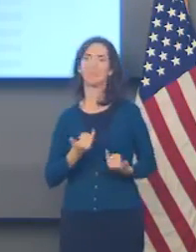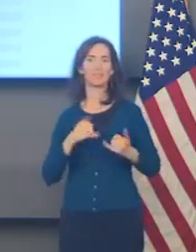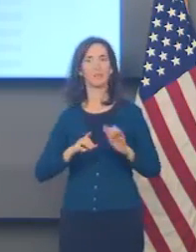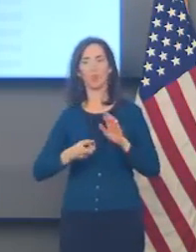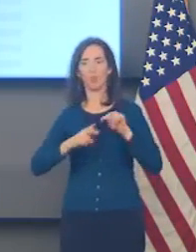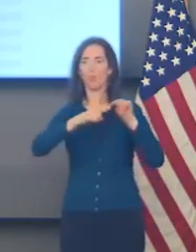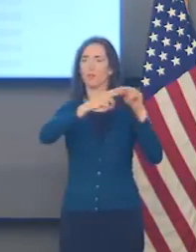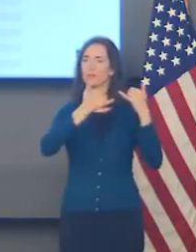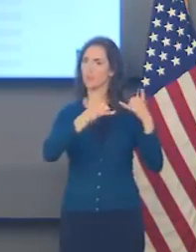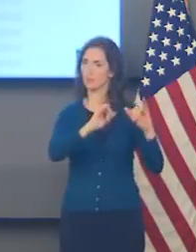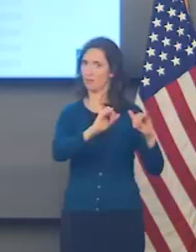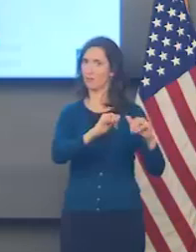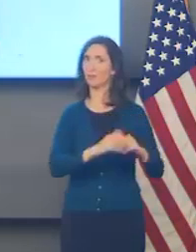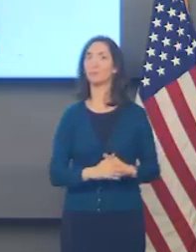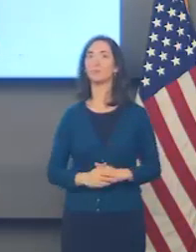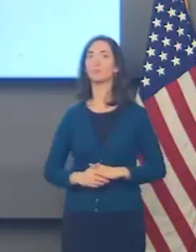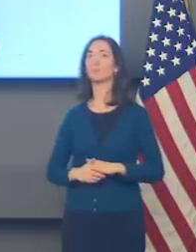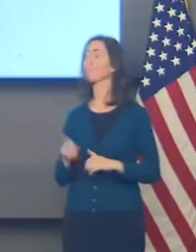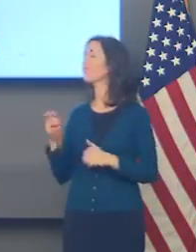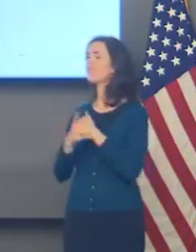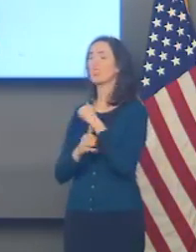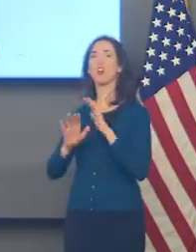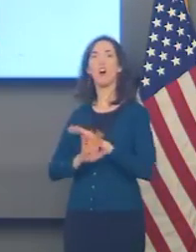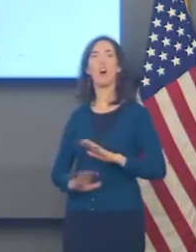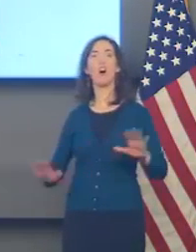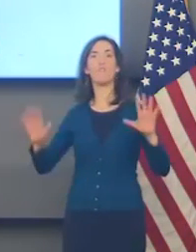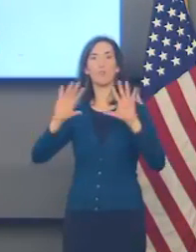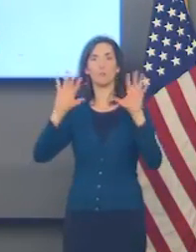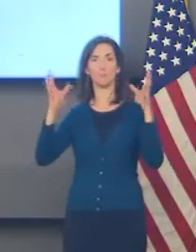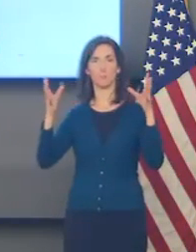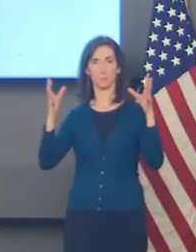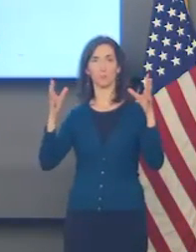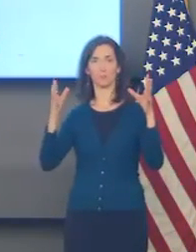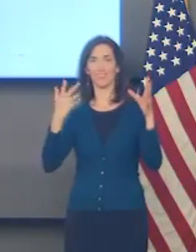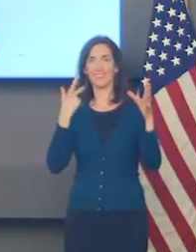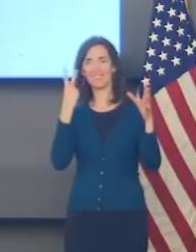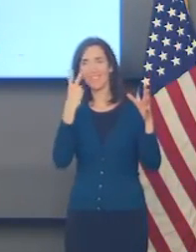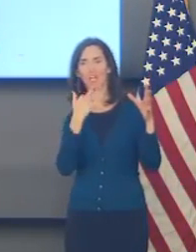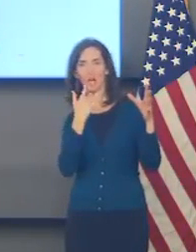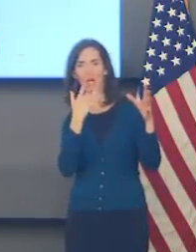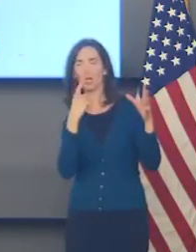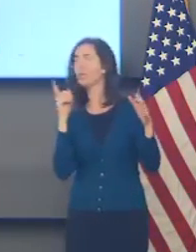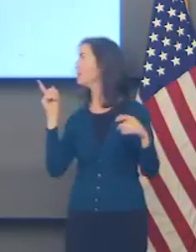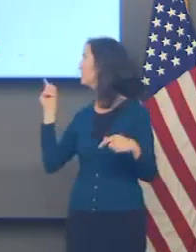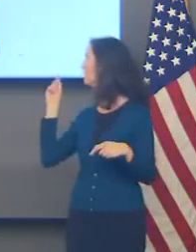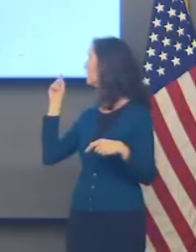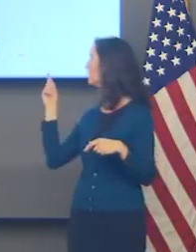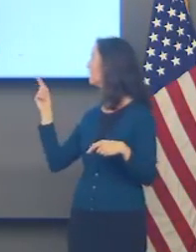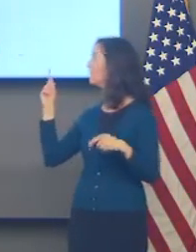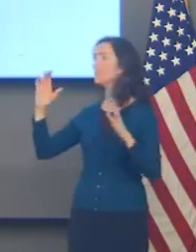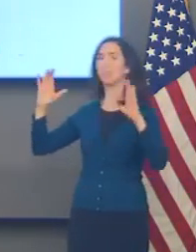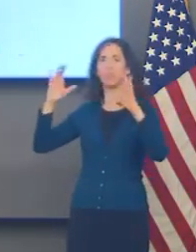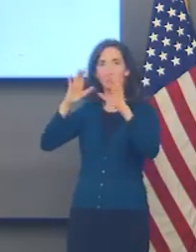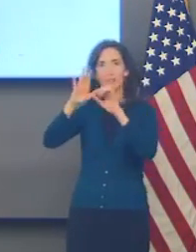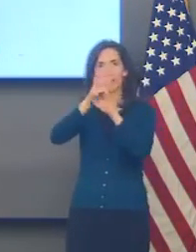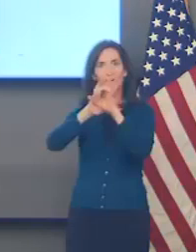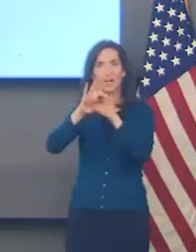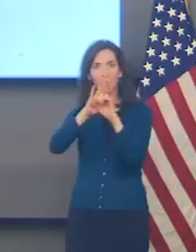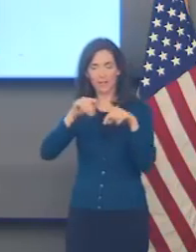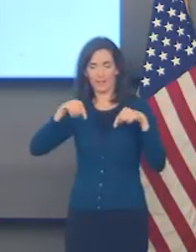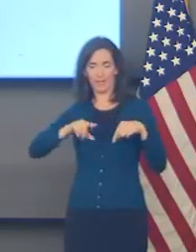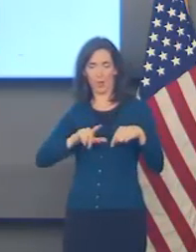Next slide. If you look at the whole country, the heat map here of new cases is really centered around us and